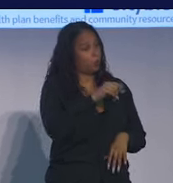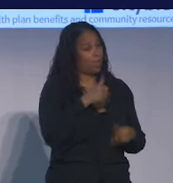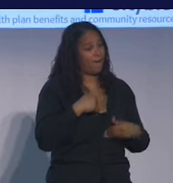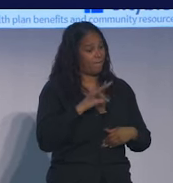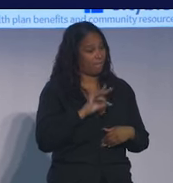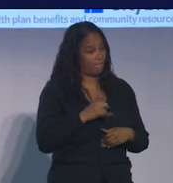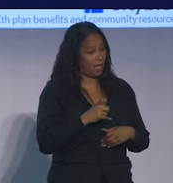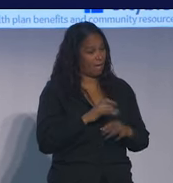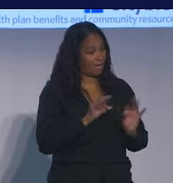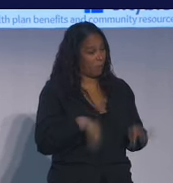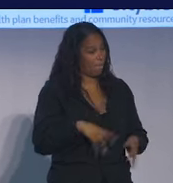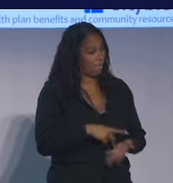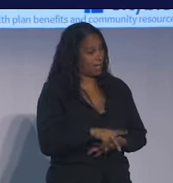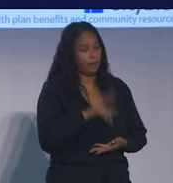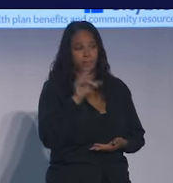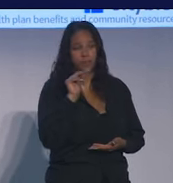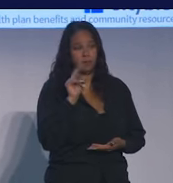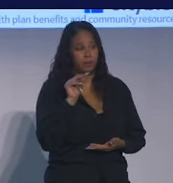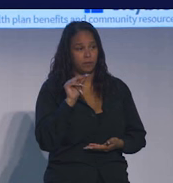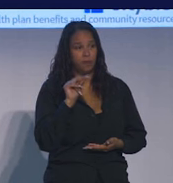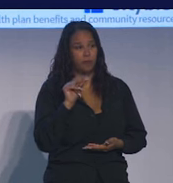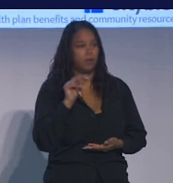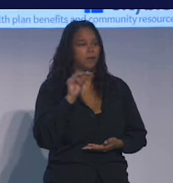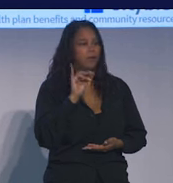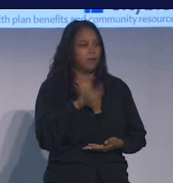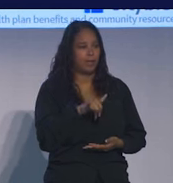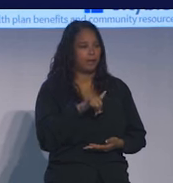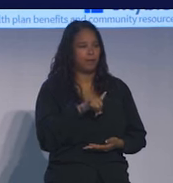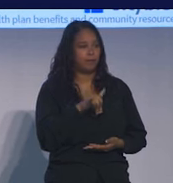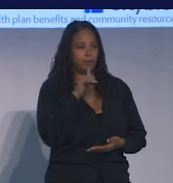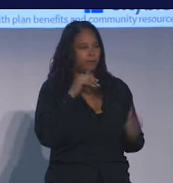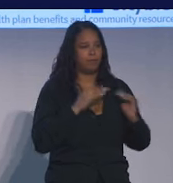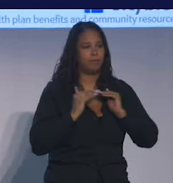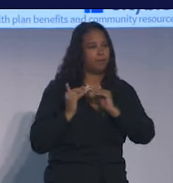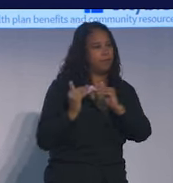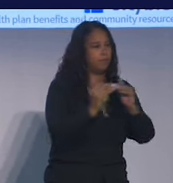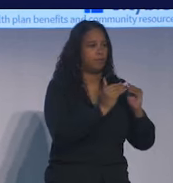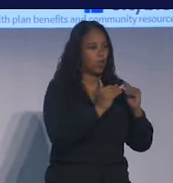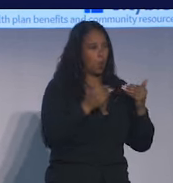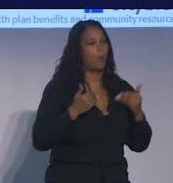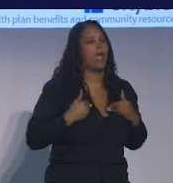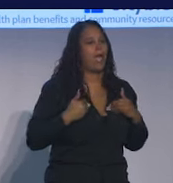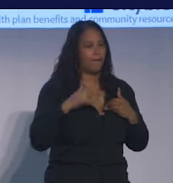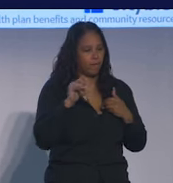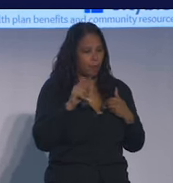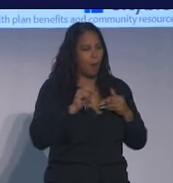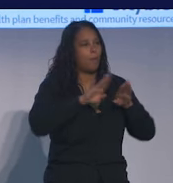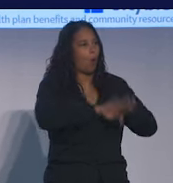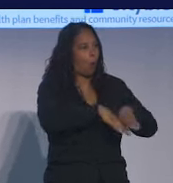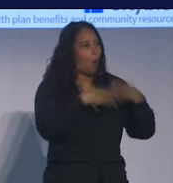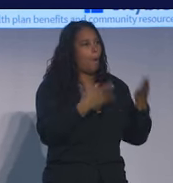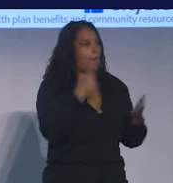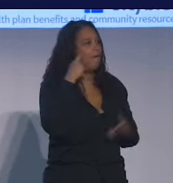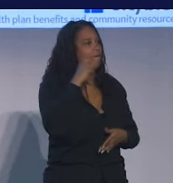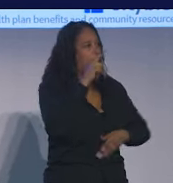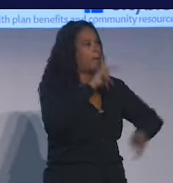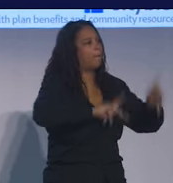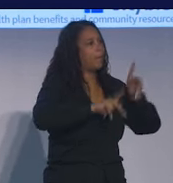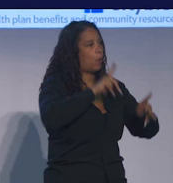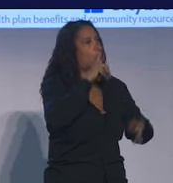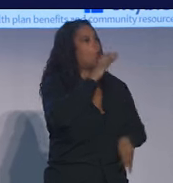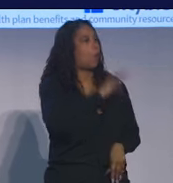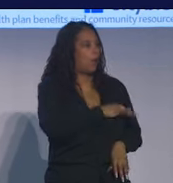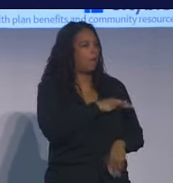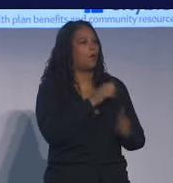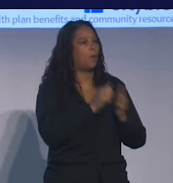a form? No. This is health equity. We have apartments open for people who qualify because they have a